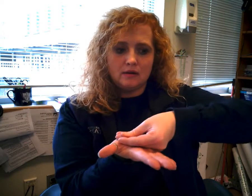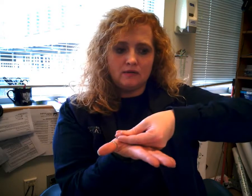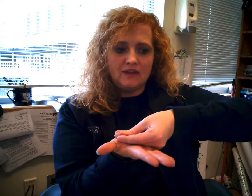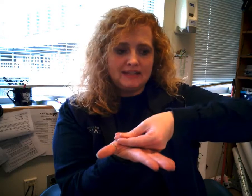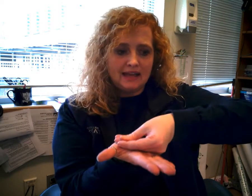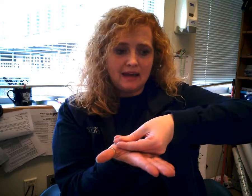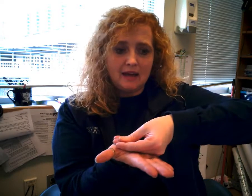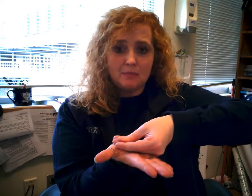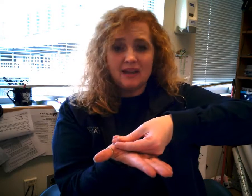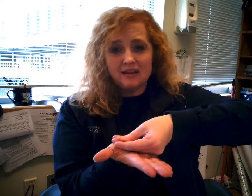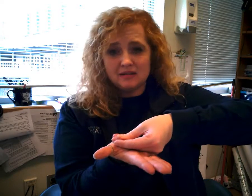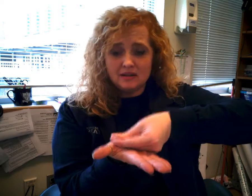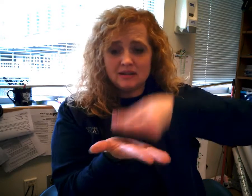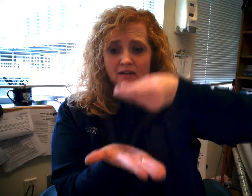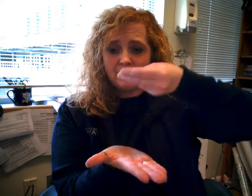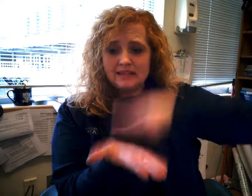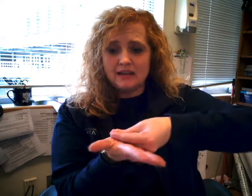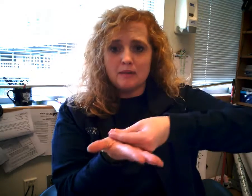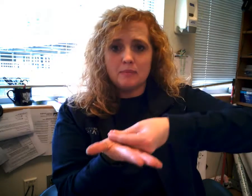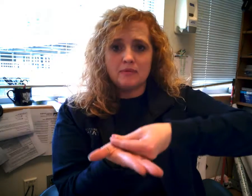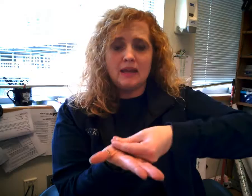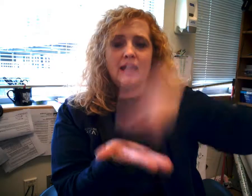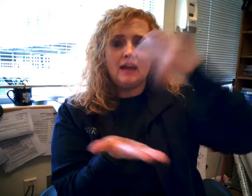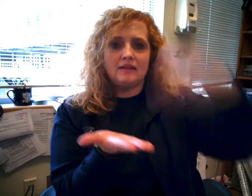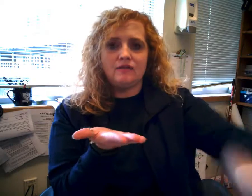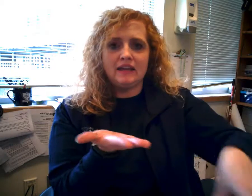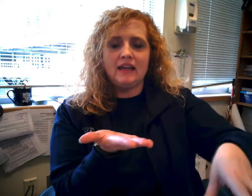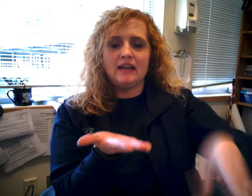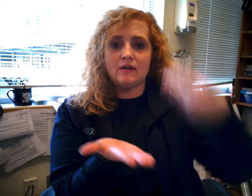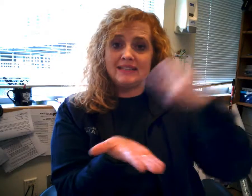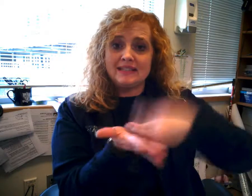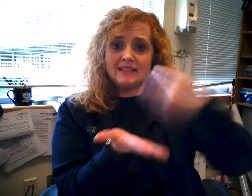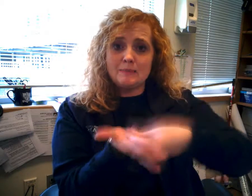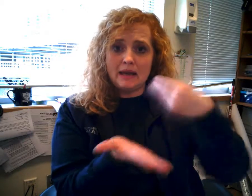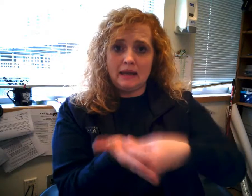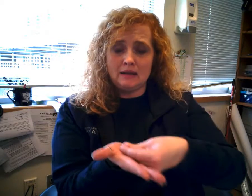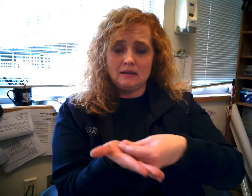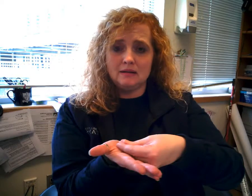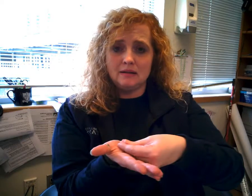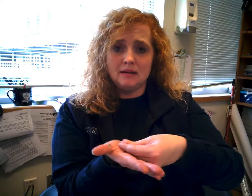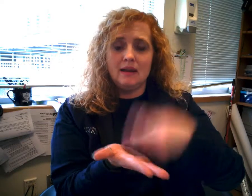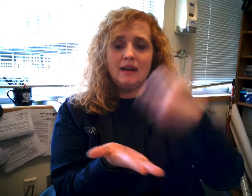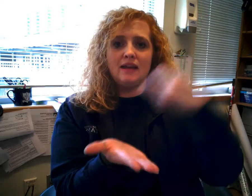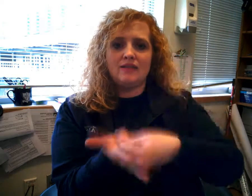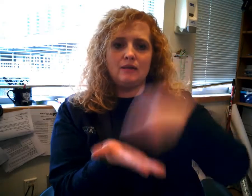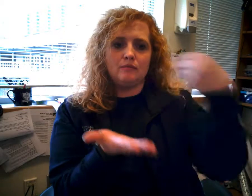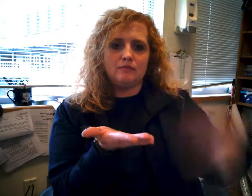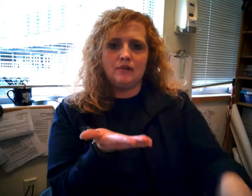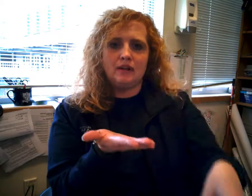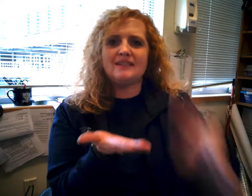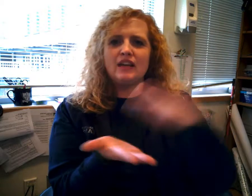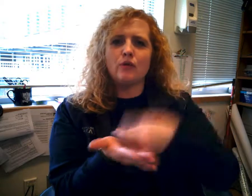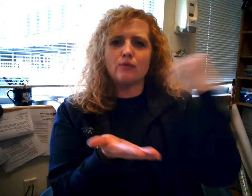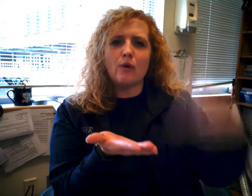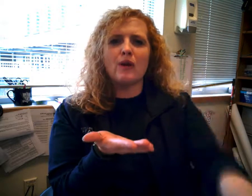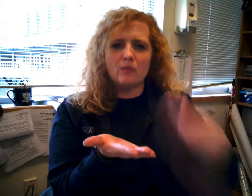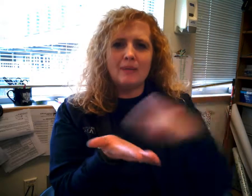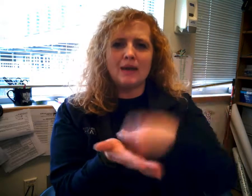Facing up, I guess you could say. Facing up. And then flicking it up. Because this is money. And then it's like you're throwing away money,